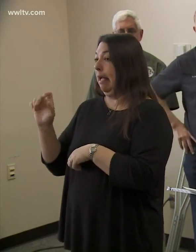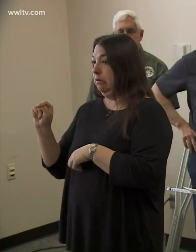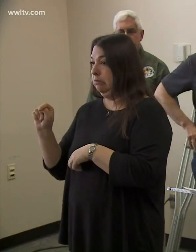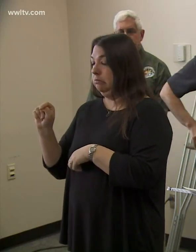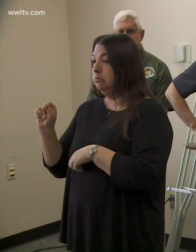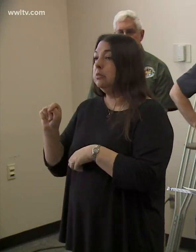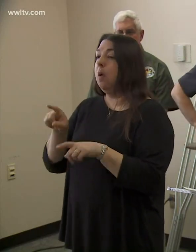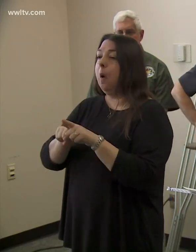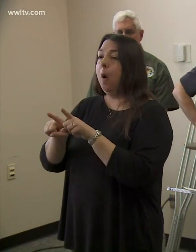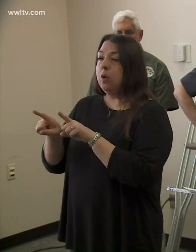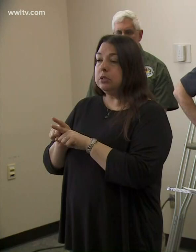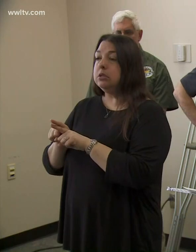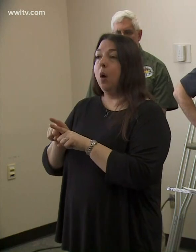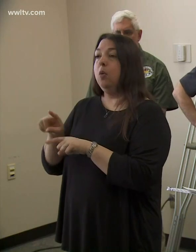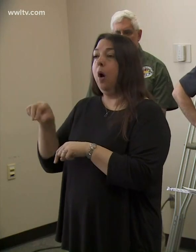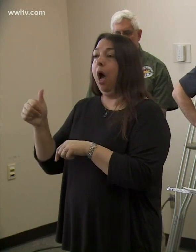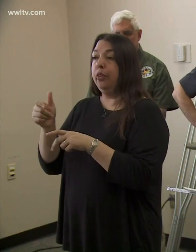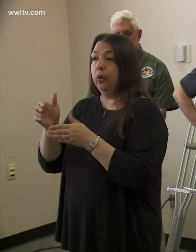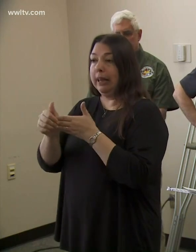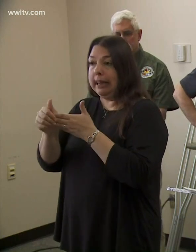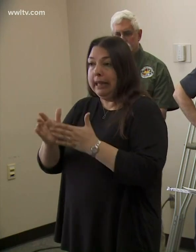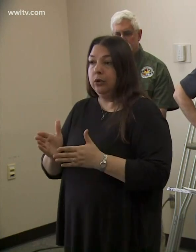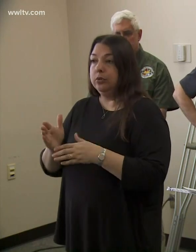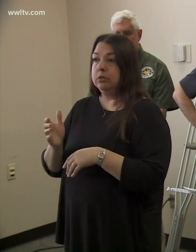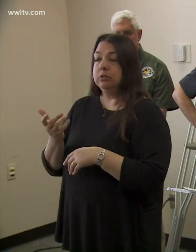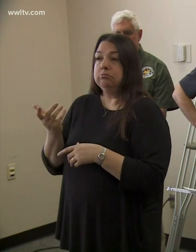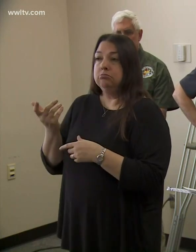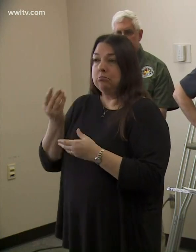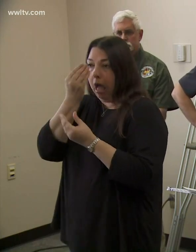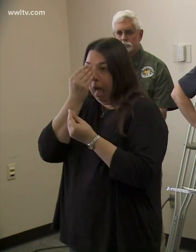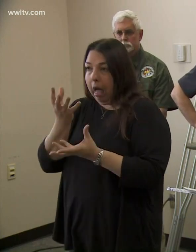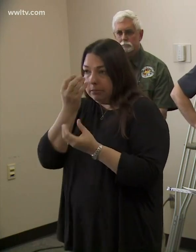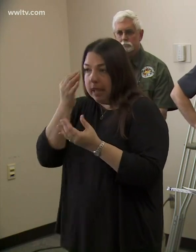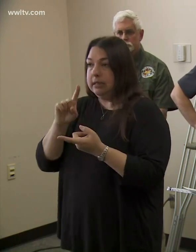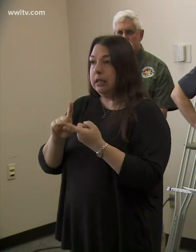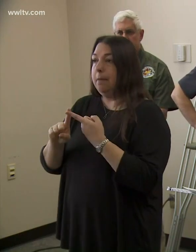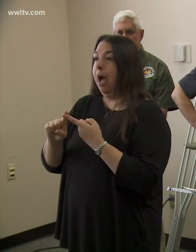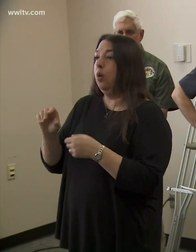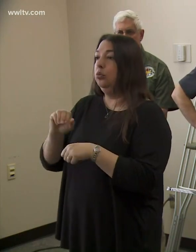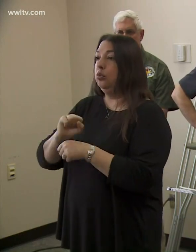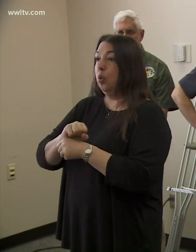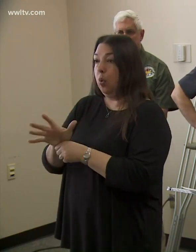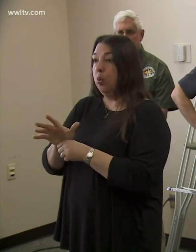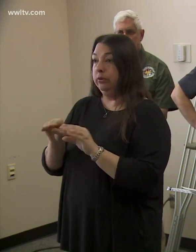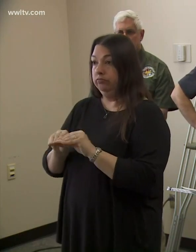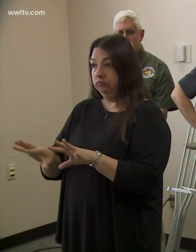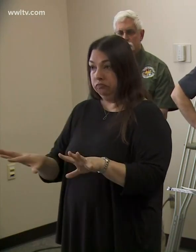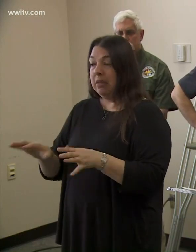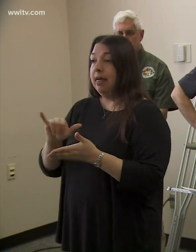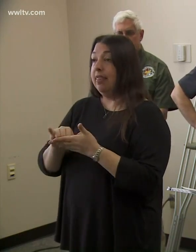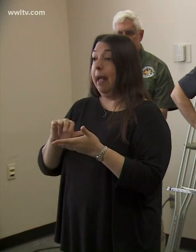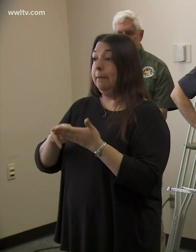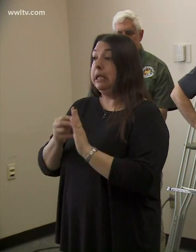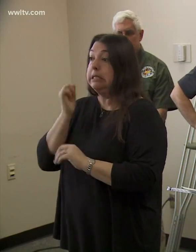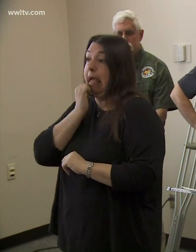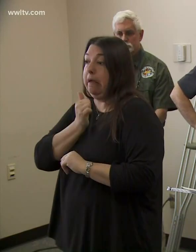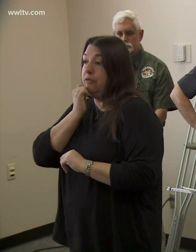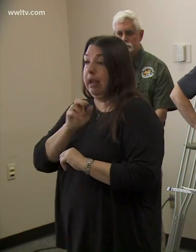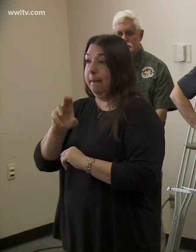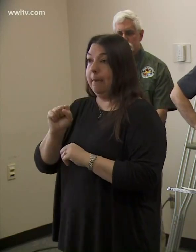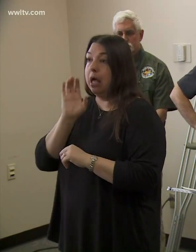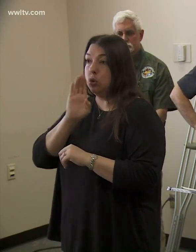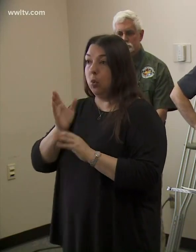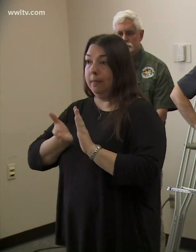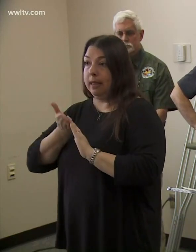officials, as well as industry leaders for updates and best practices regarding the coronavirus. So, um, that includes daily cleaning of all of our buses